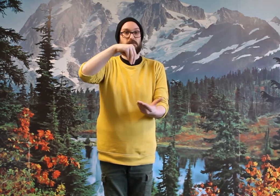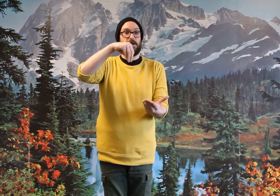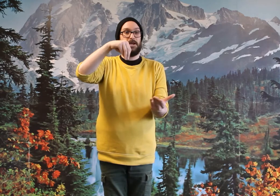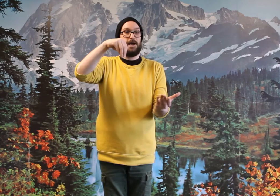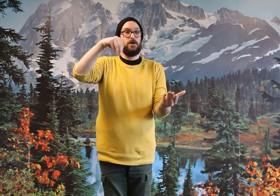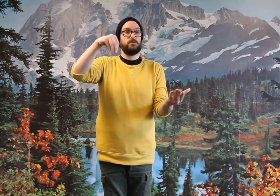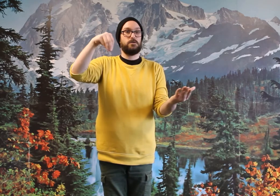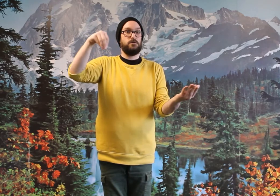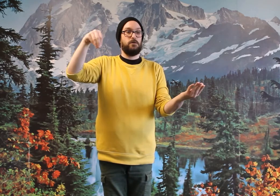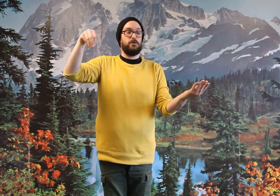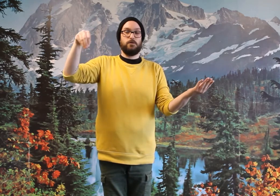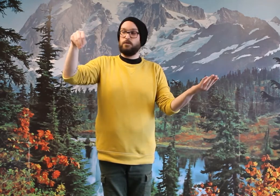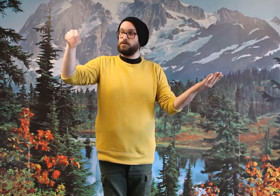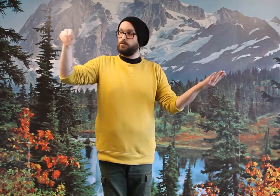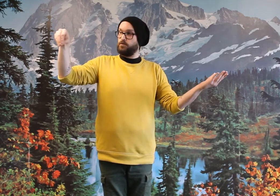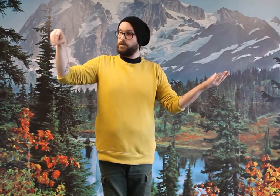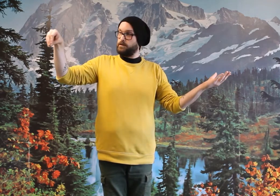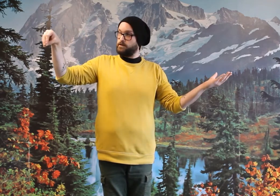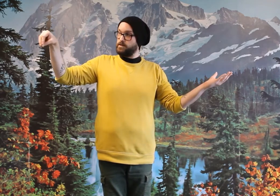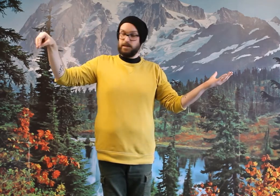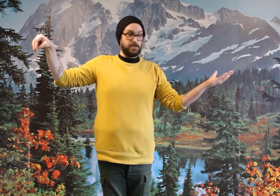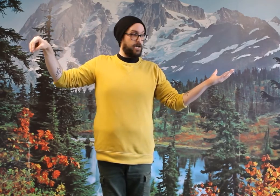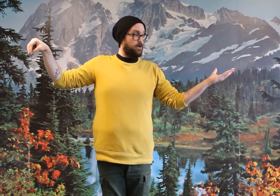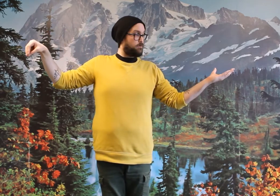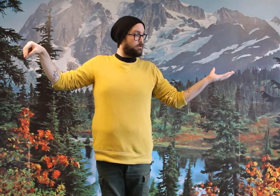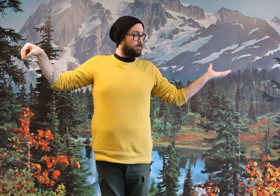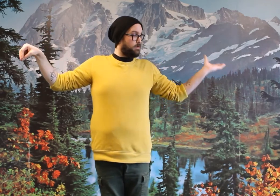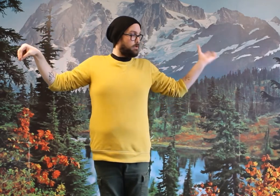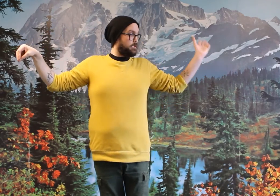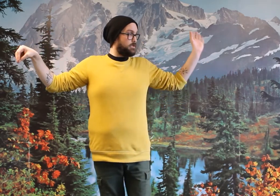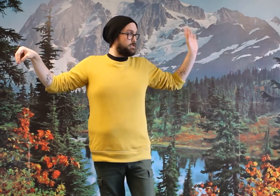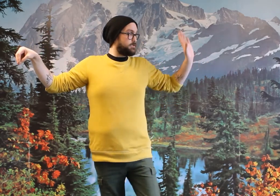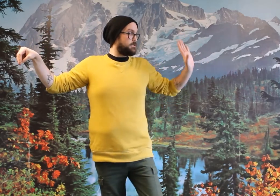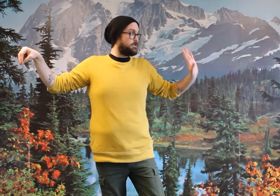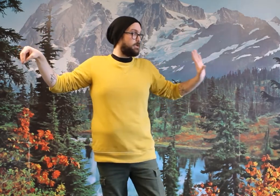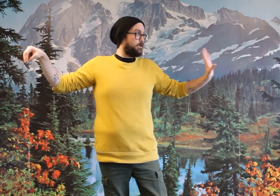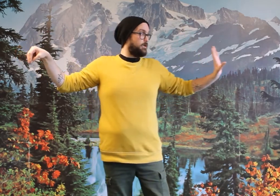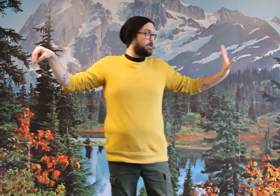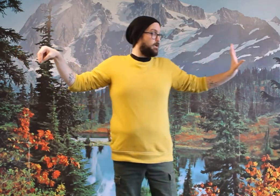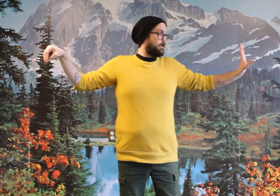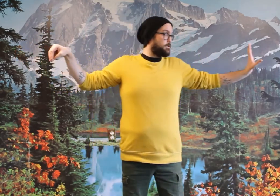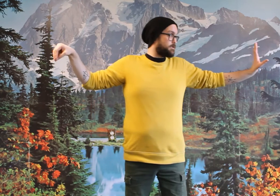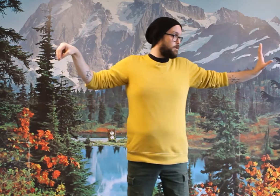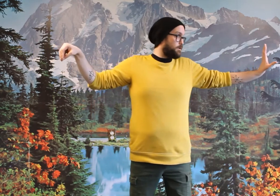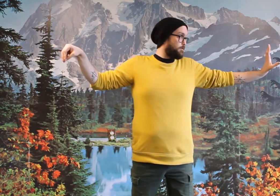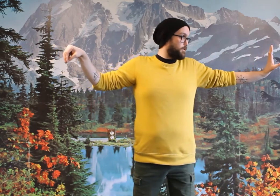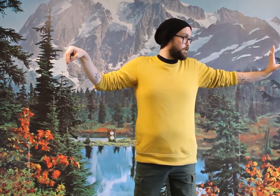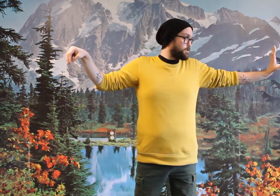flat out. I'm going to bring this hand out. This. And slowly push.